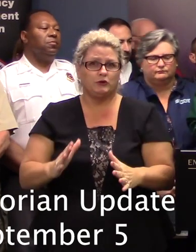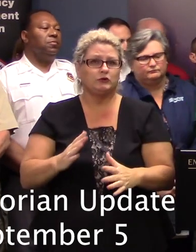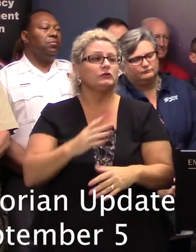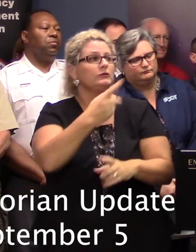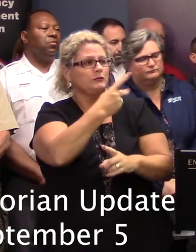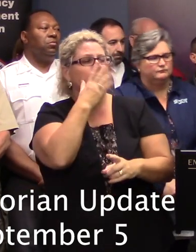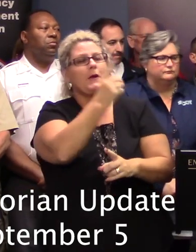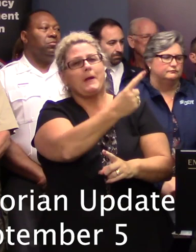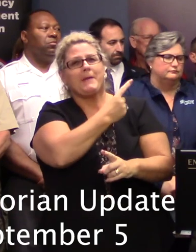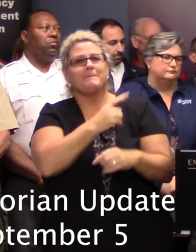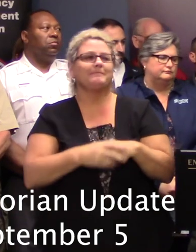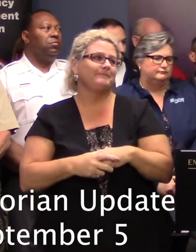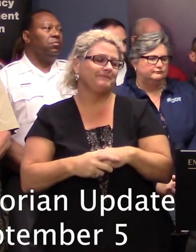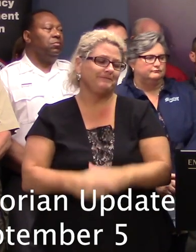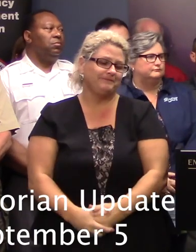Mr. Gaynor.